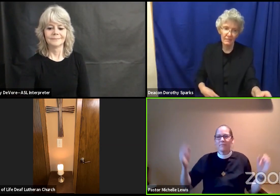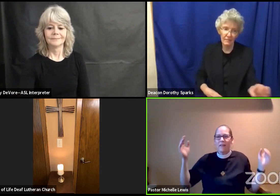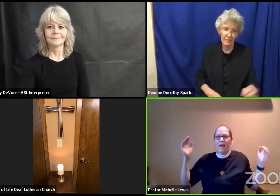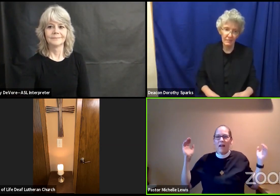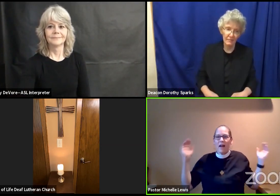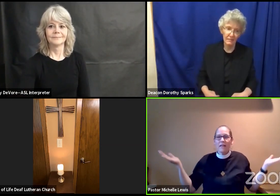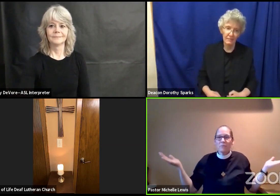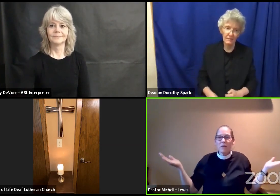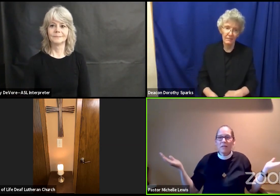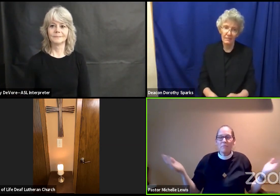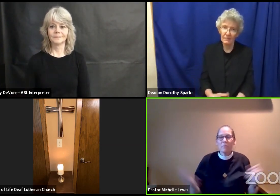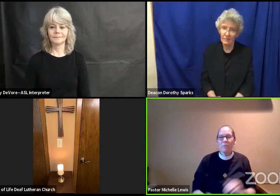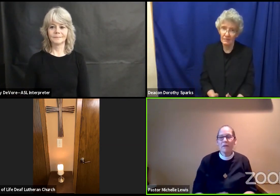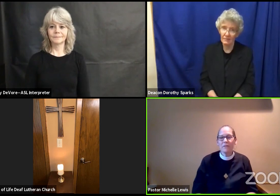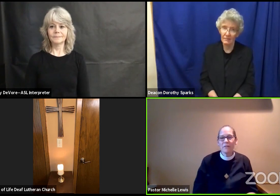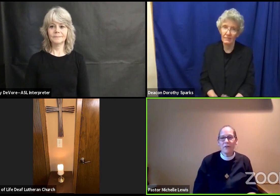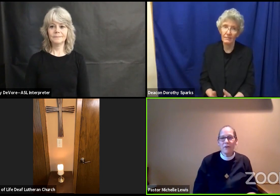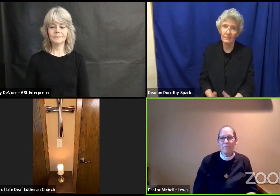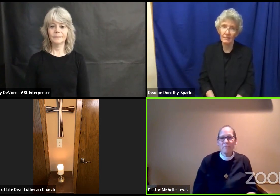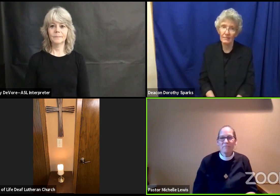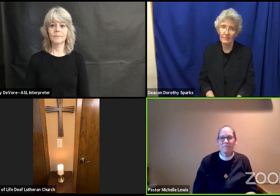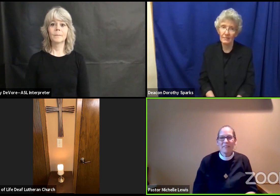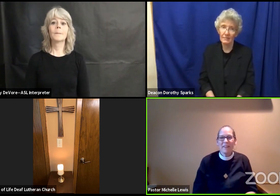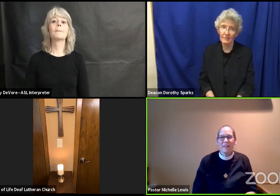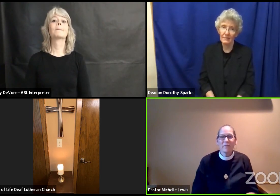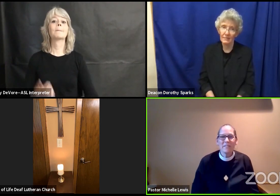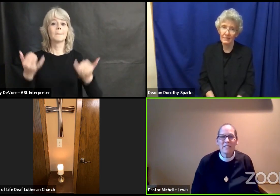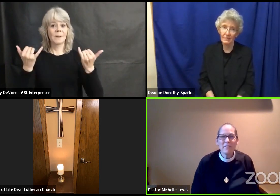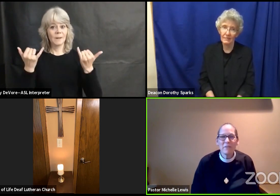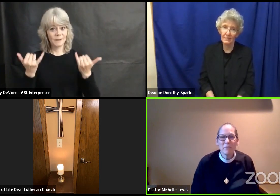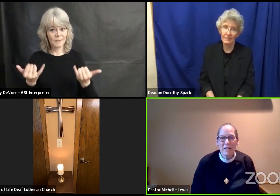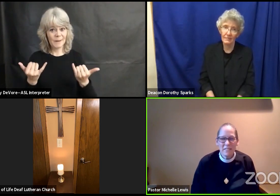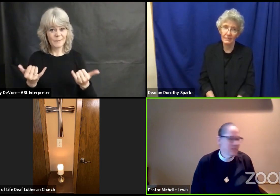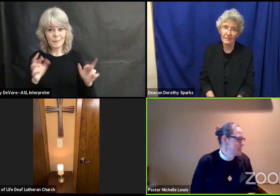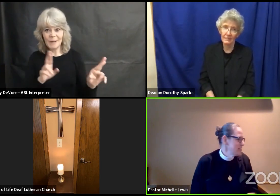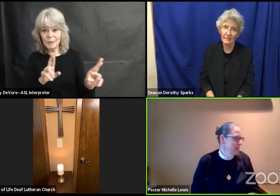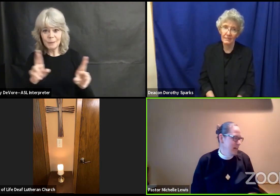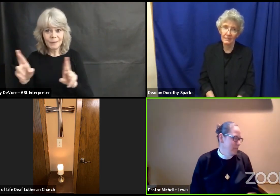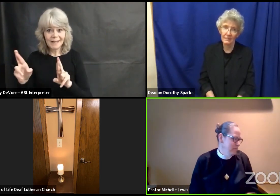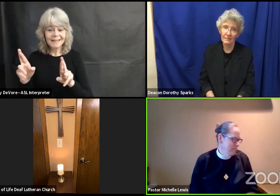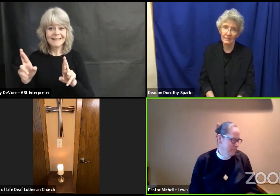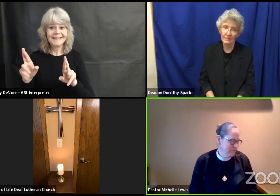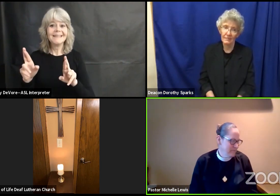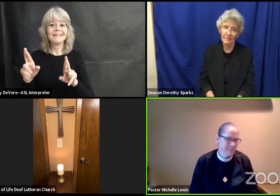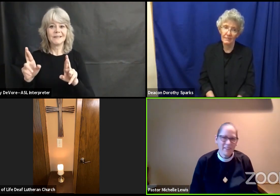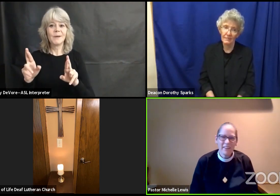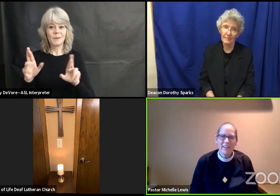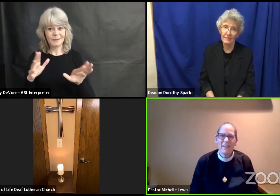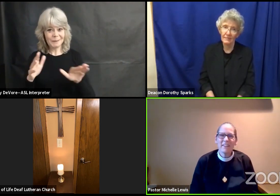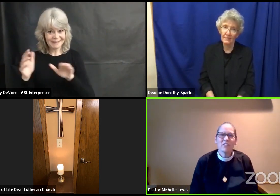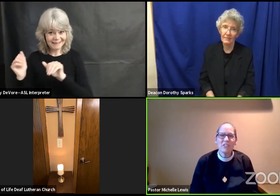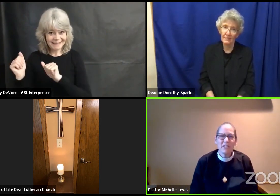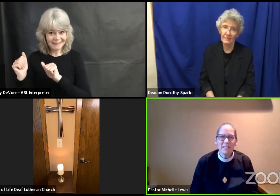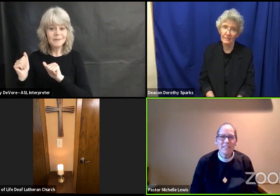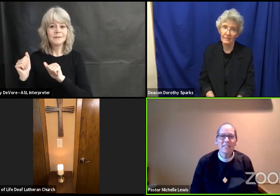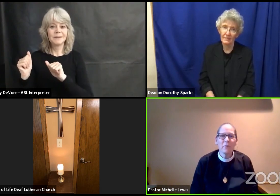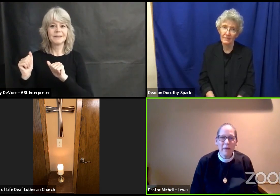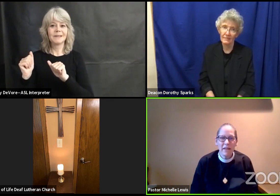as we prepare to go receive the blessing the sending Jesus commands